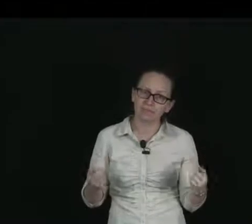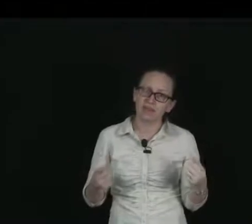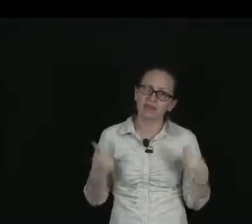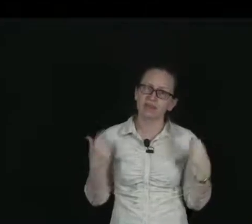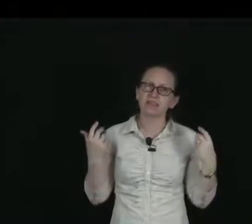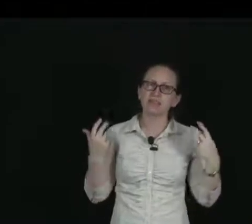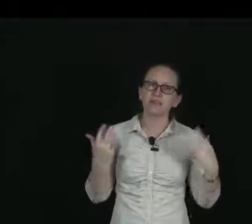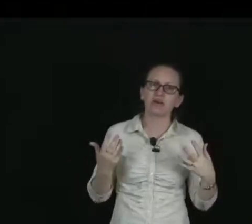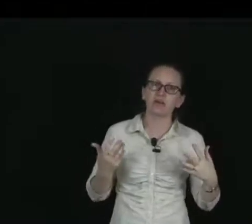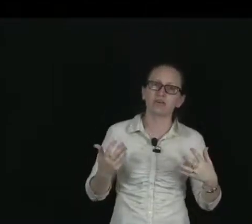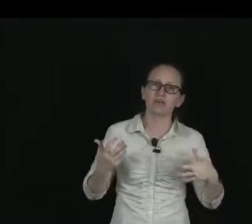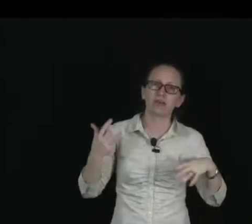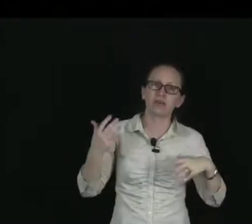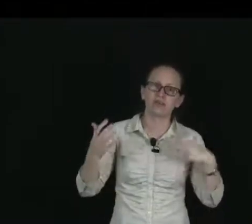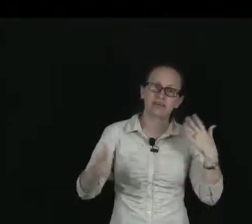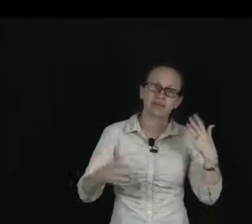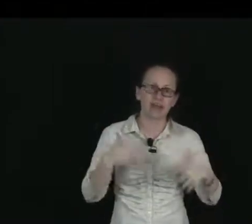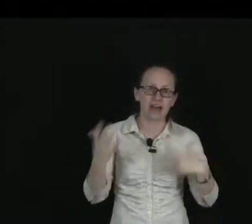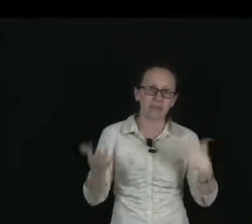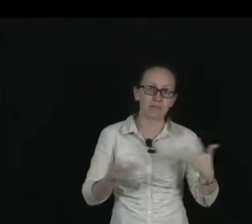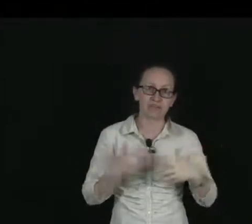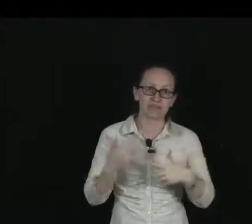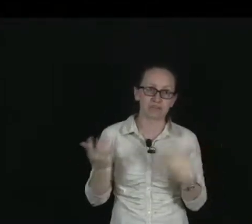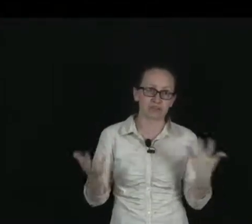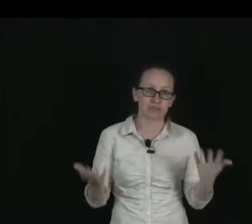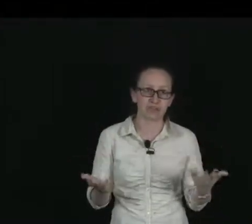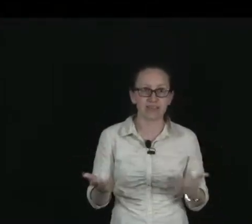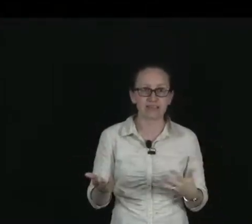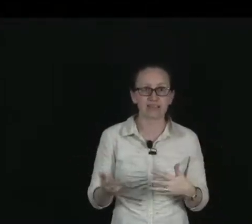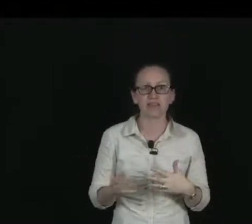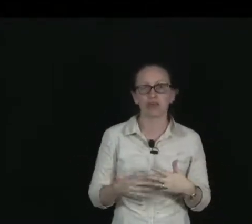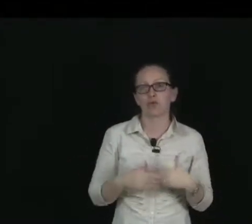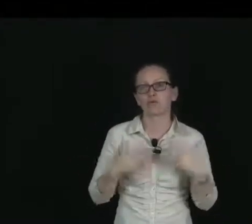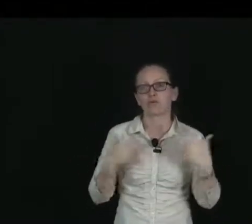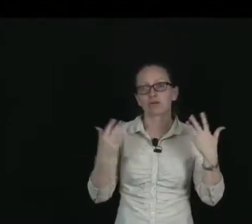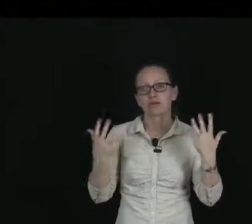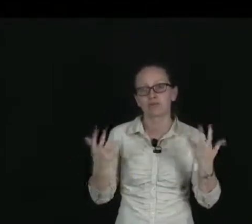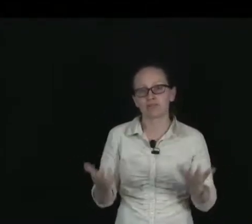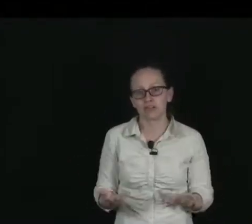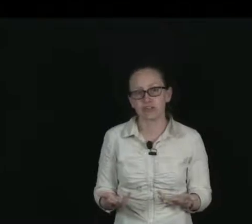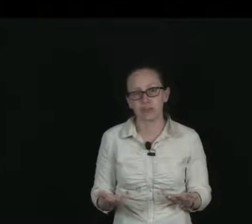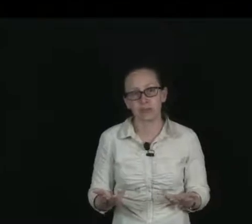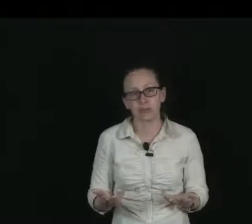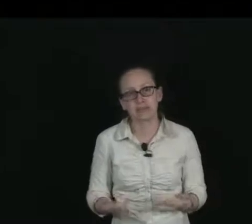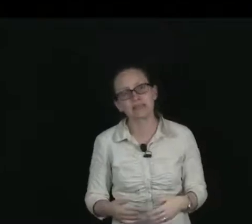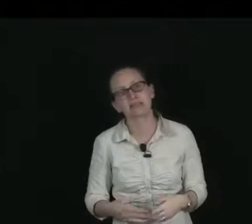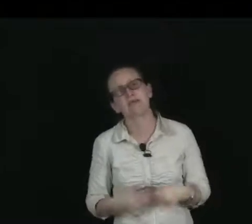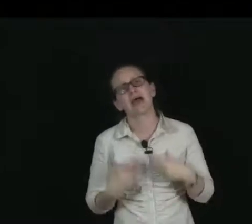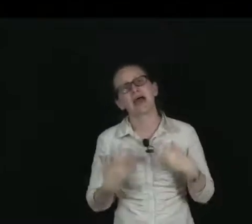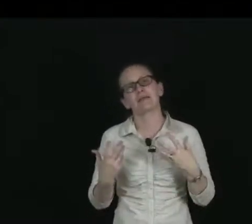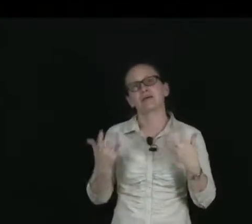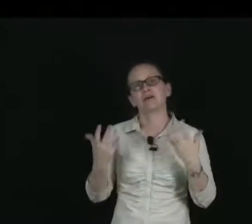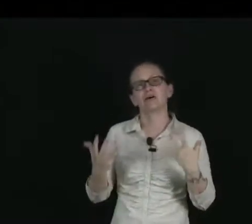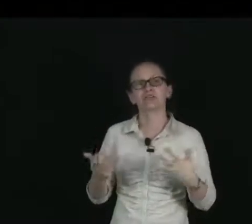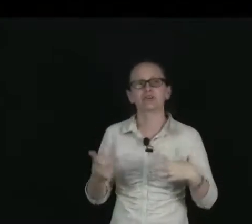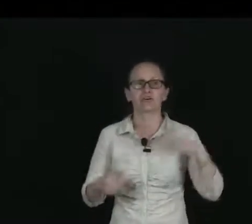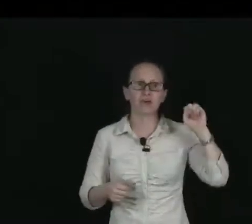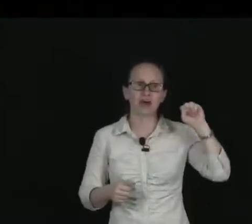This is because when alpha particles are created, we've got conservation of momentum. And because of the